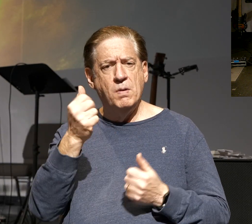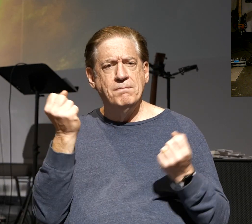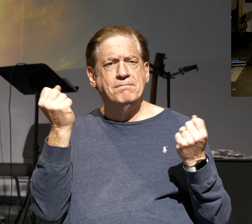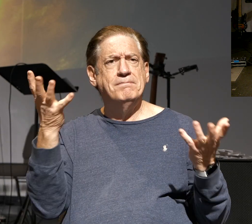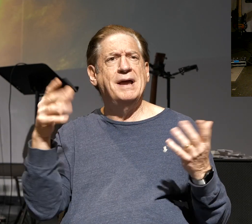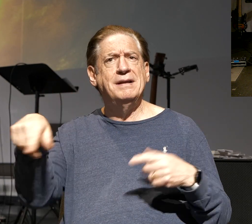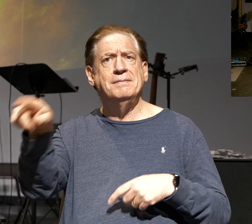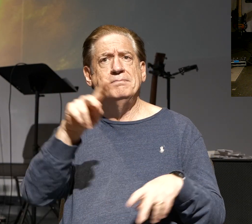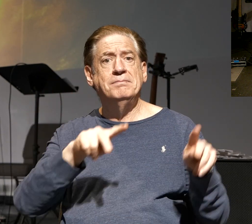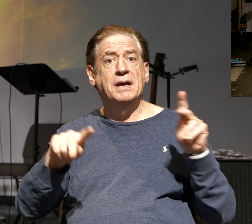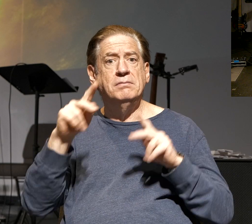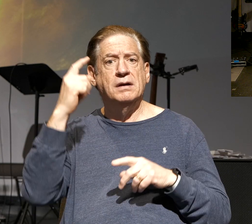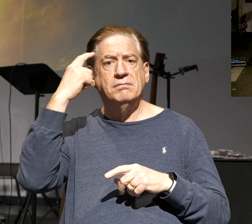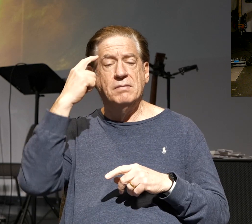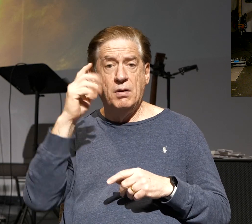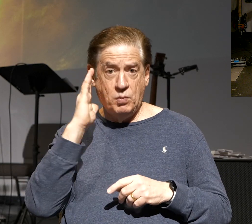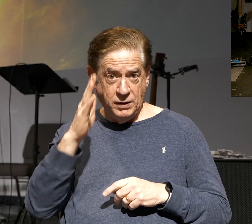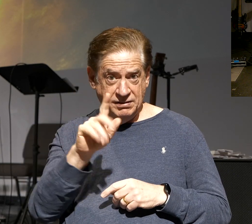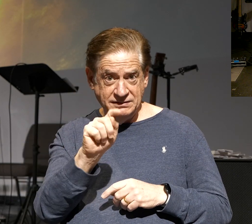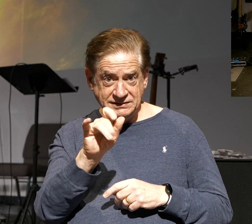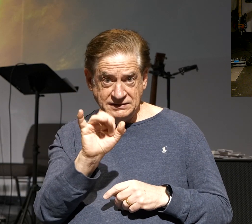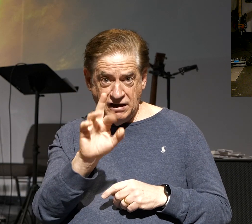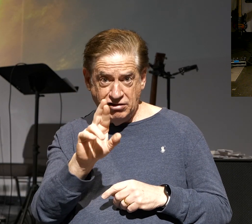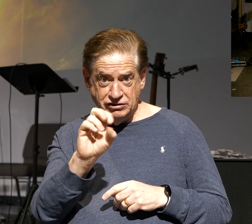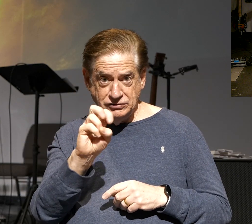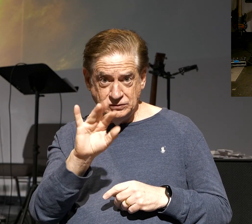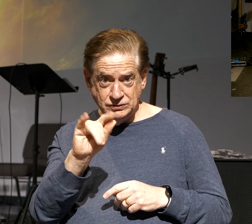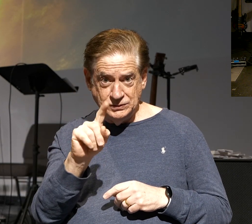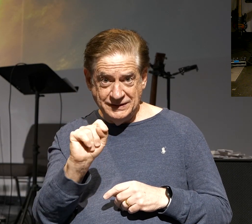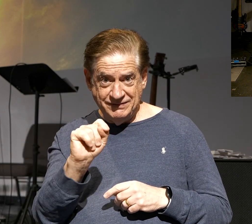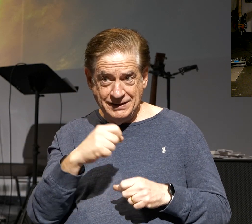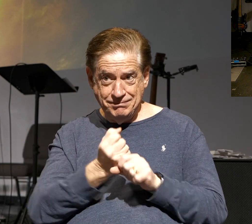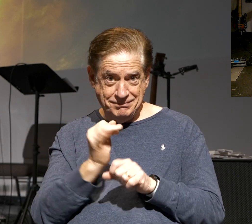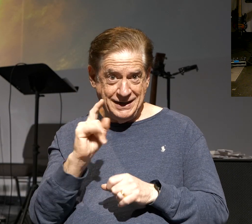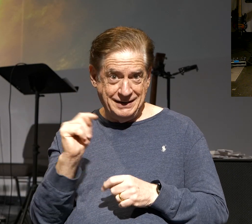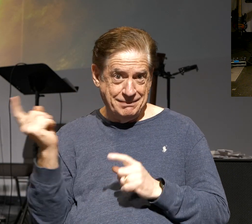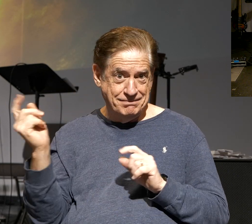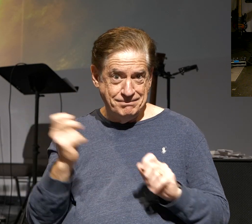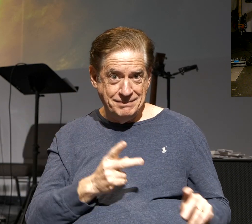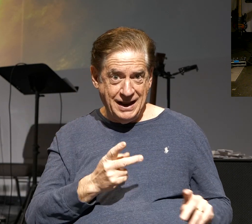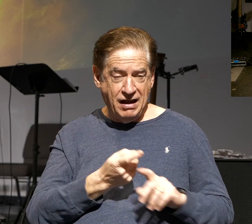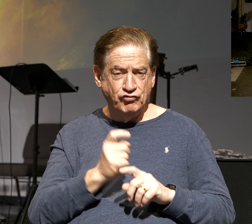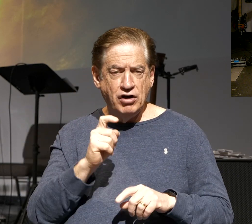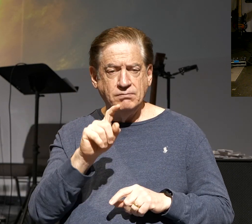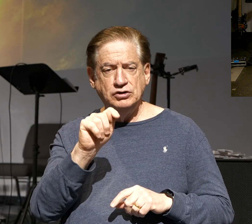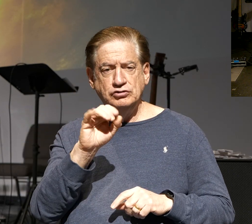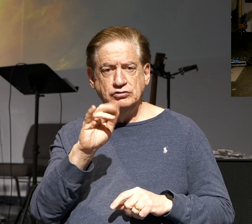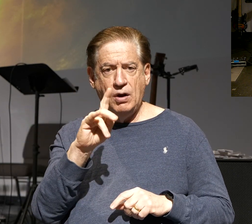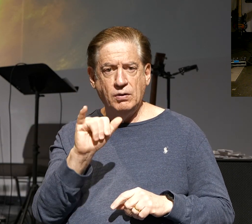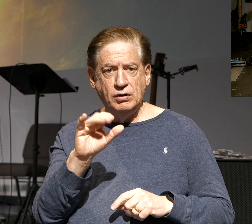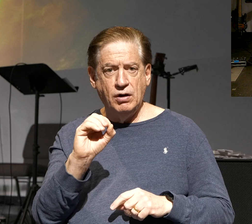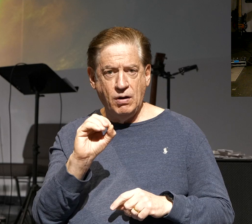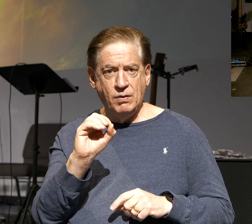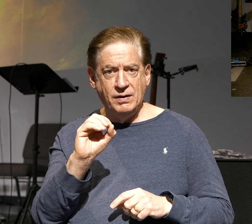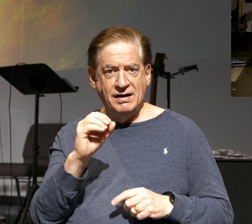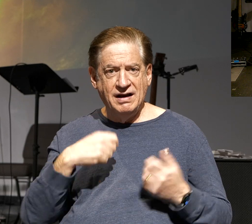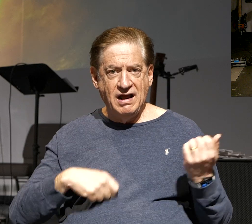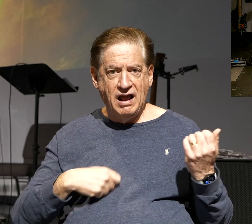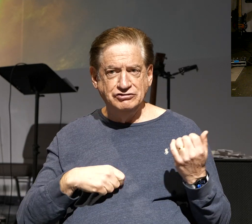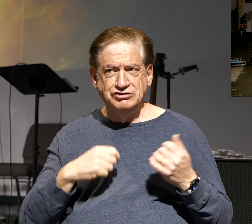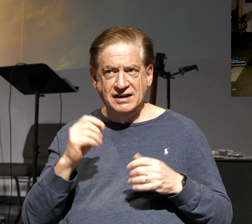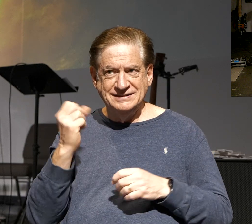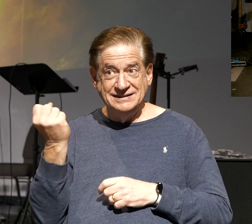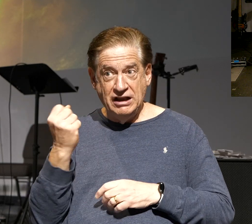people's mind, is will Taylor Swift make it back from her Tokyo concert on Saturday night